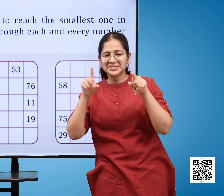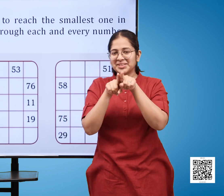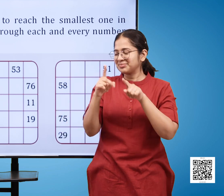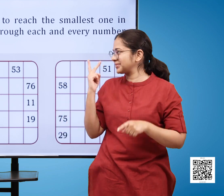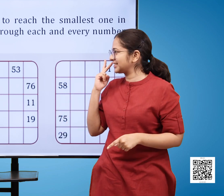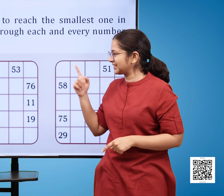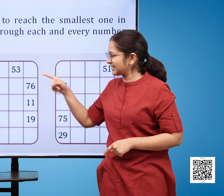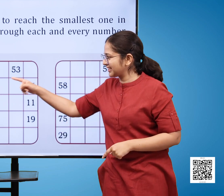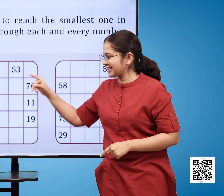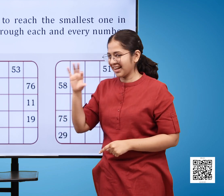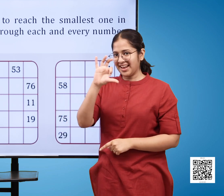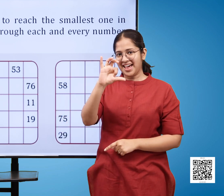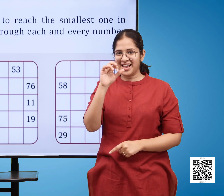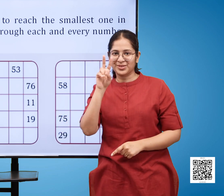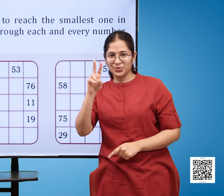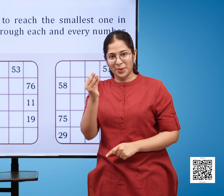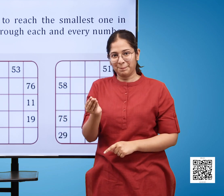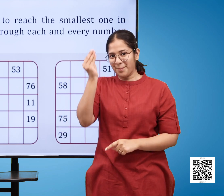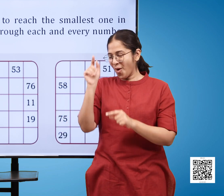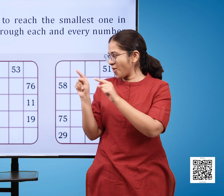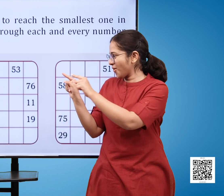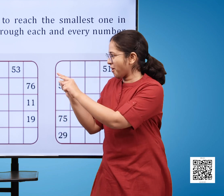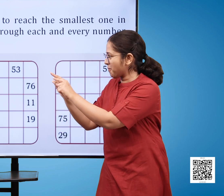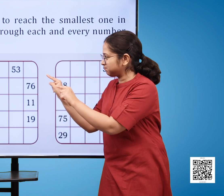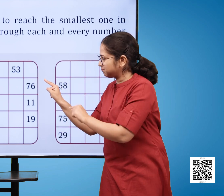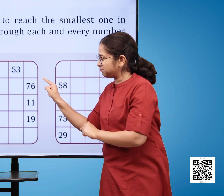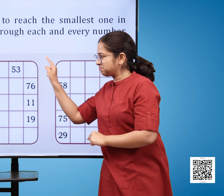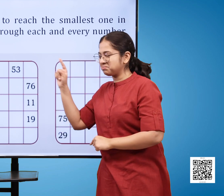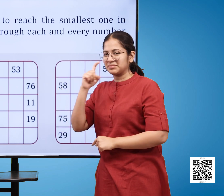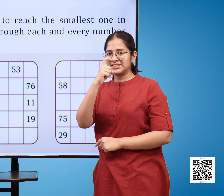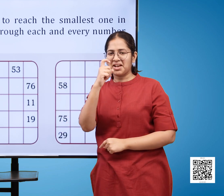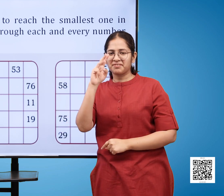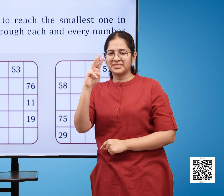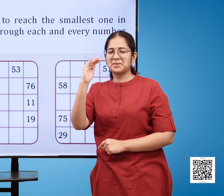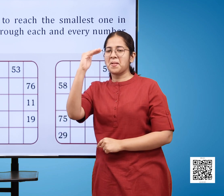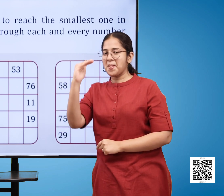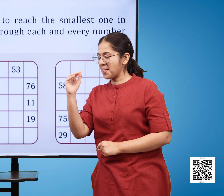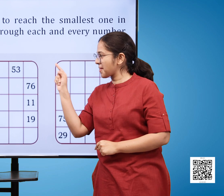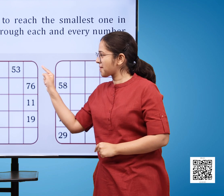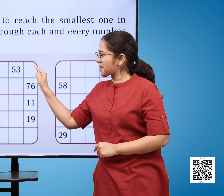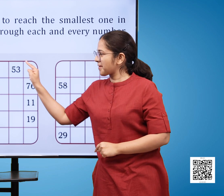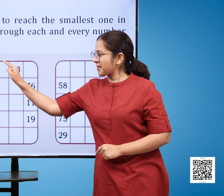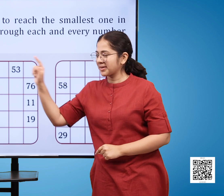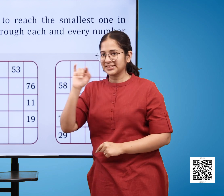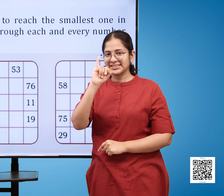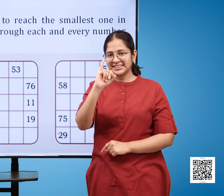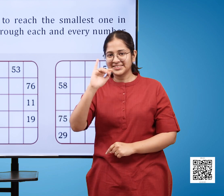passing through each and every number at least once. In the first image 65 73